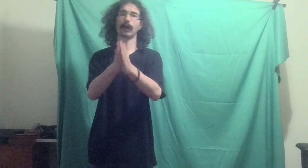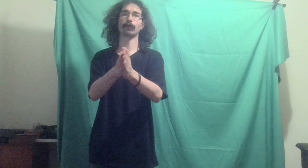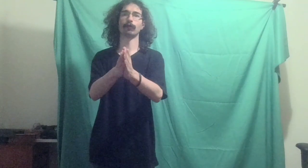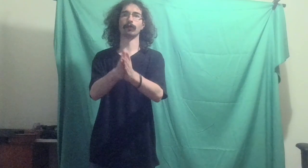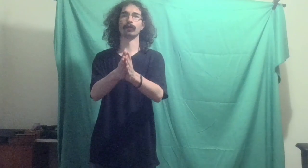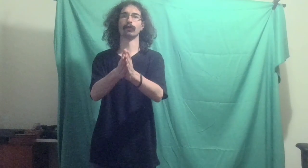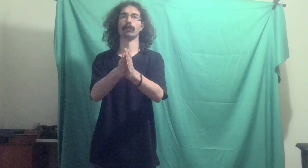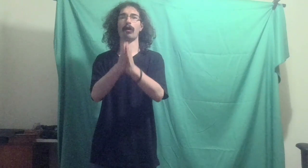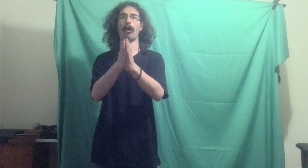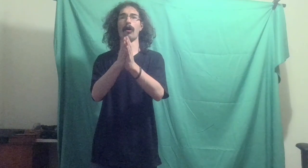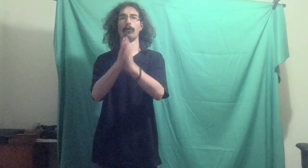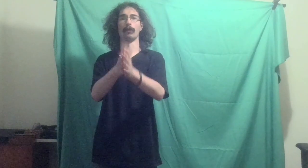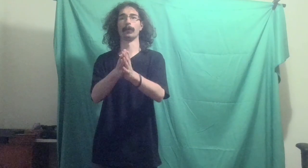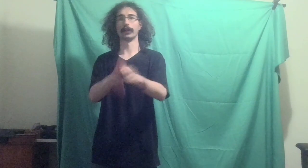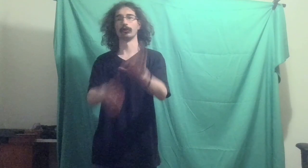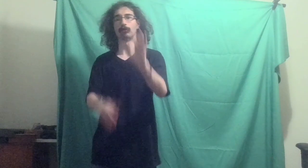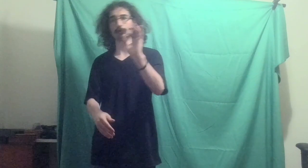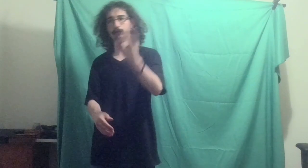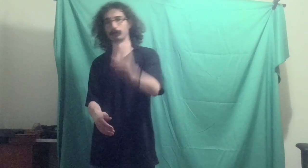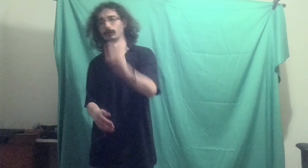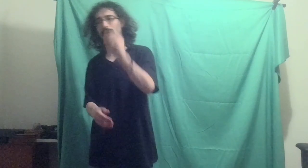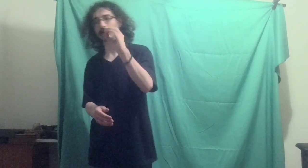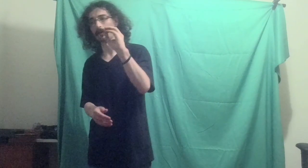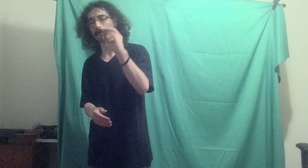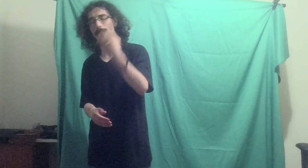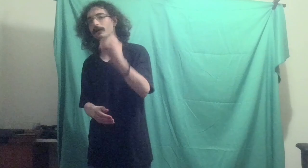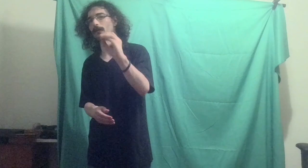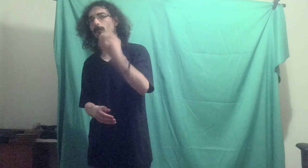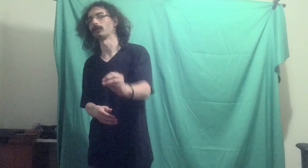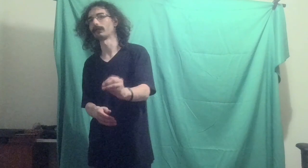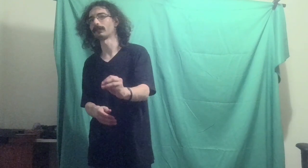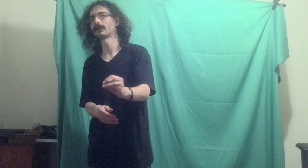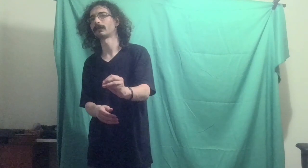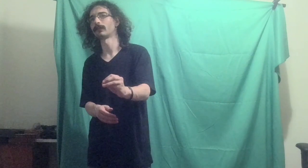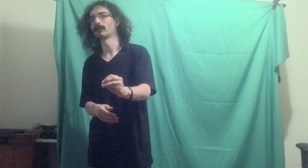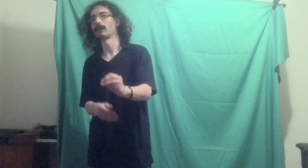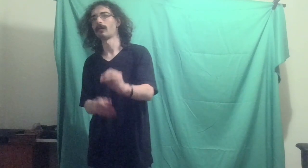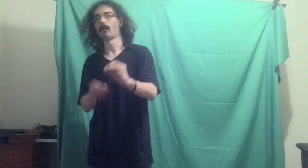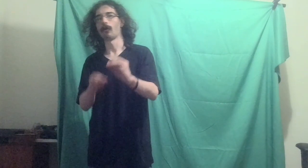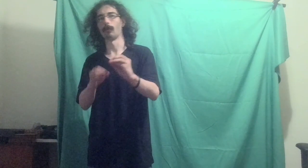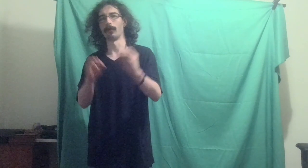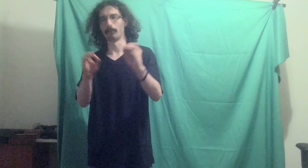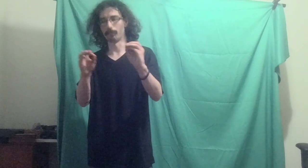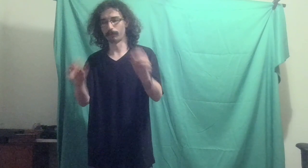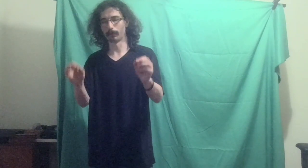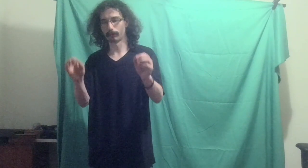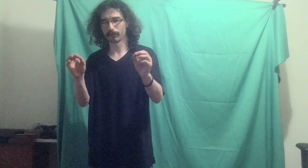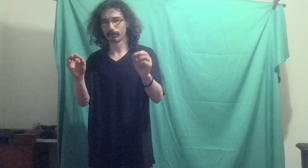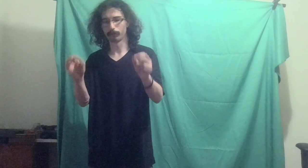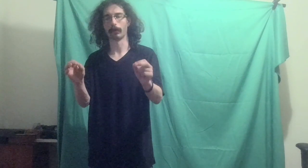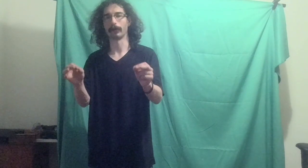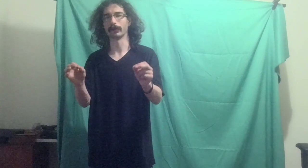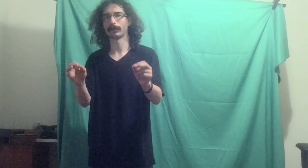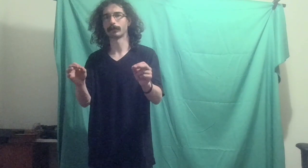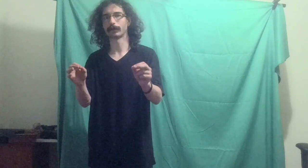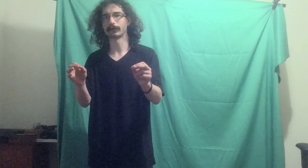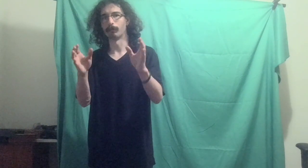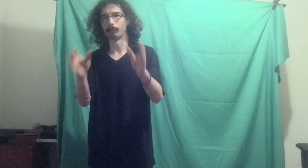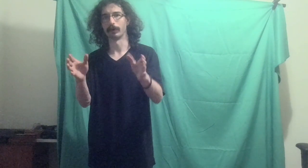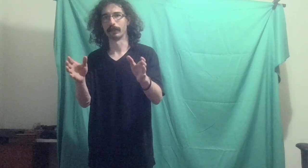you know a moment is truly video worthy when both party members put it in the